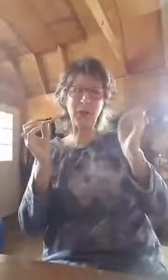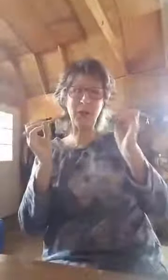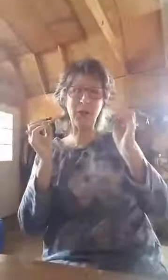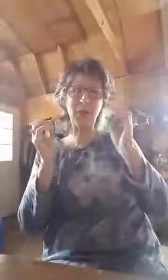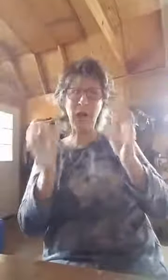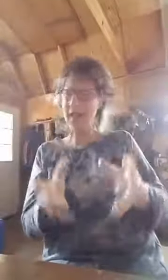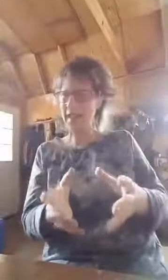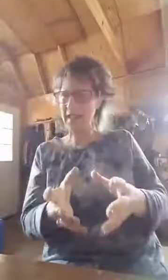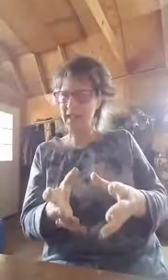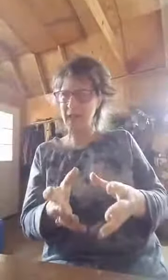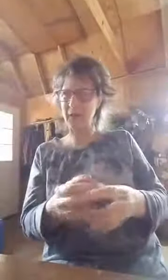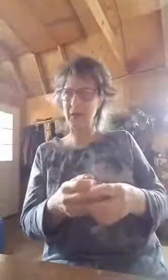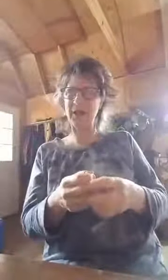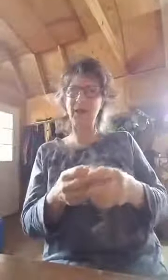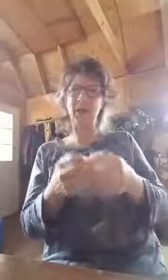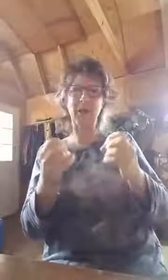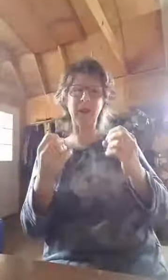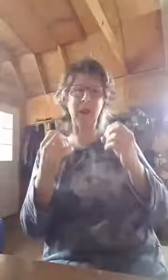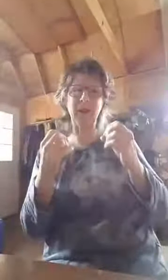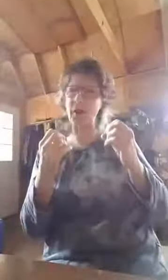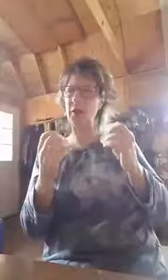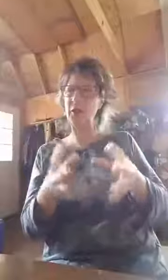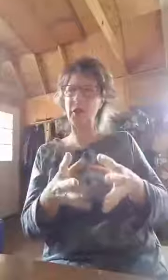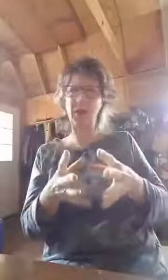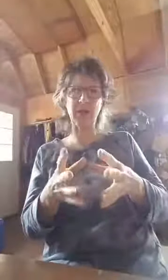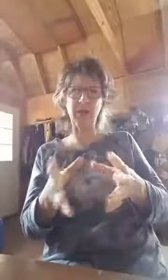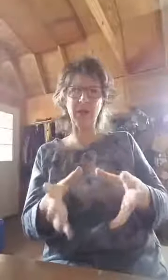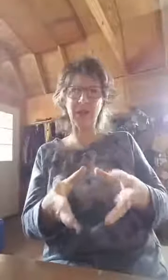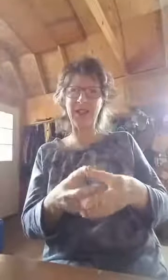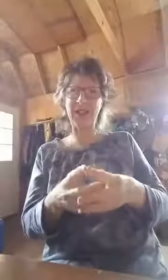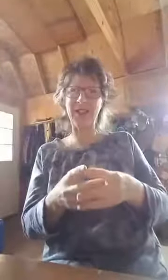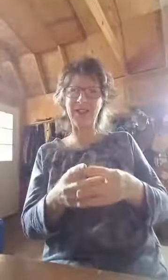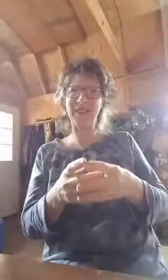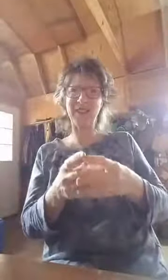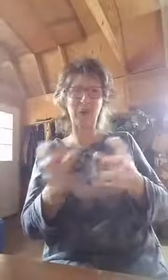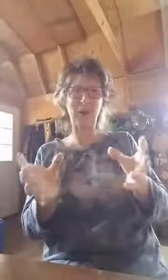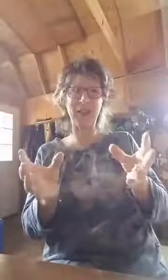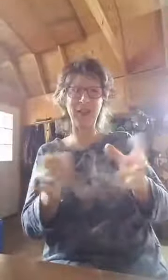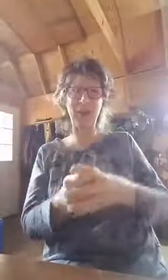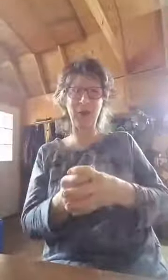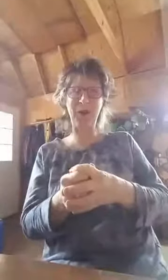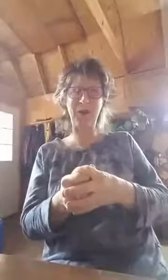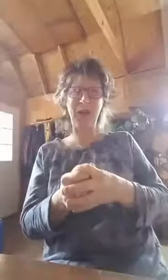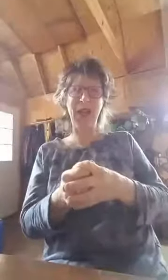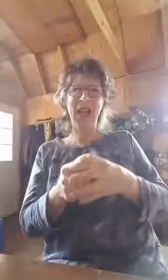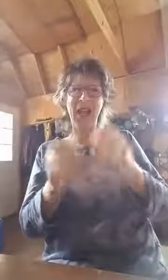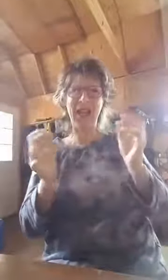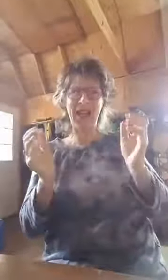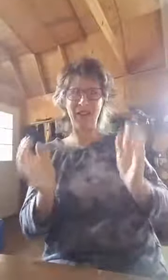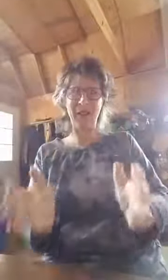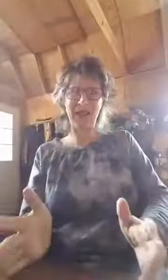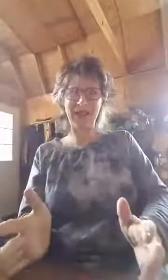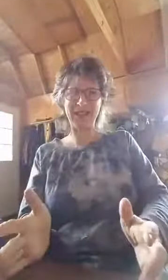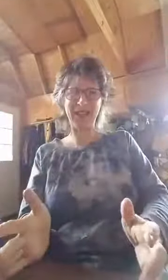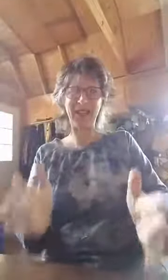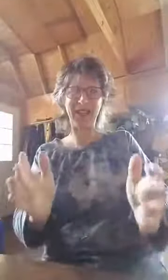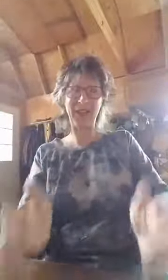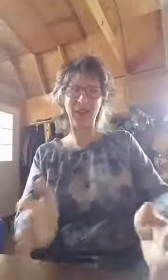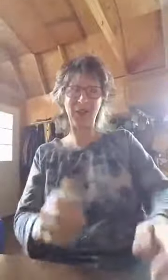you've gotten anything out of it, if you share it with your social media sites, your friends and so on and have a blessed day. I love you.